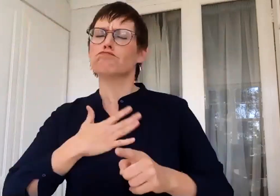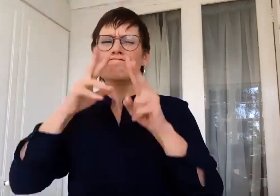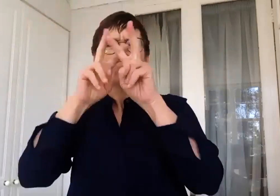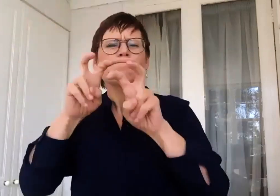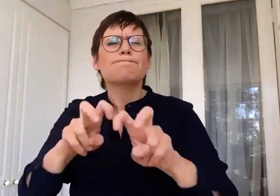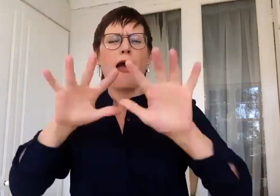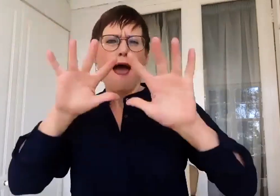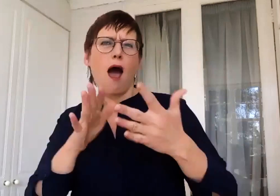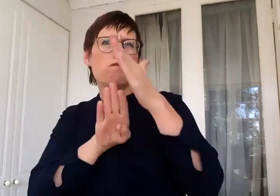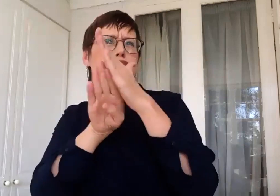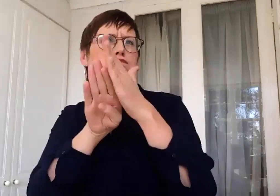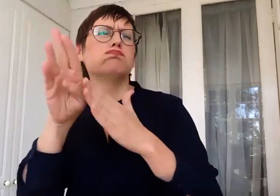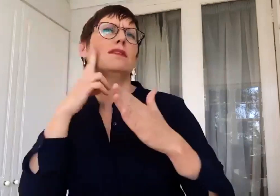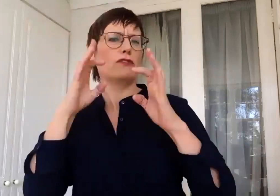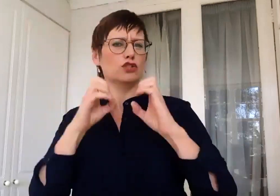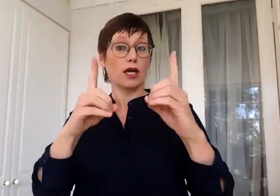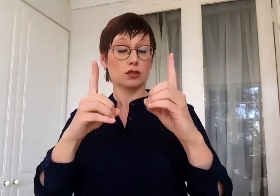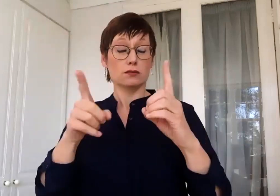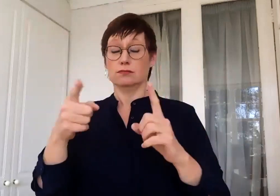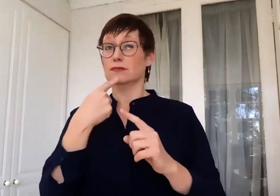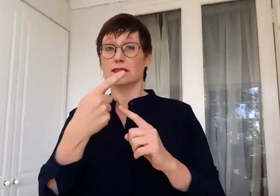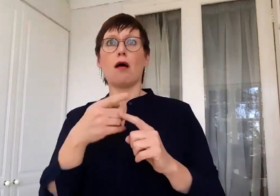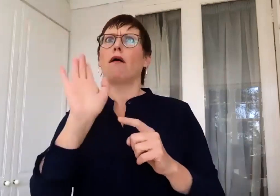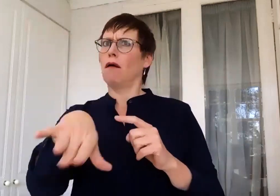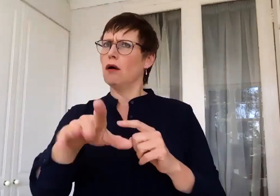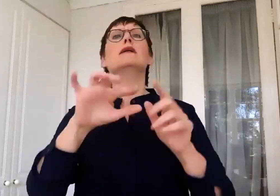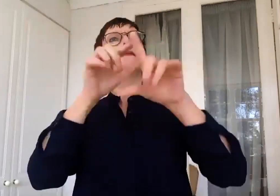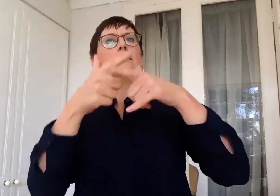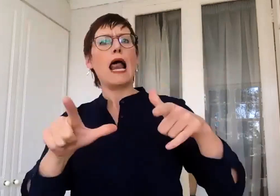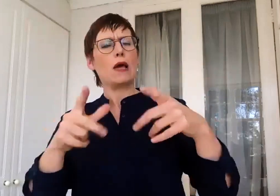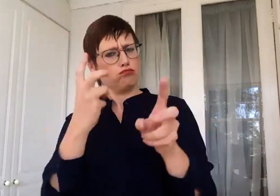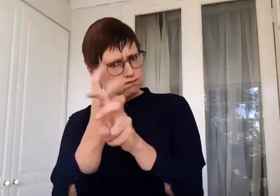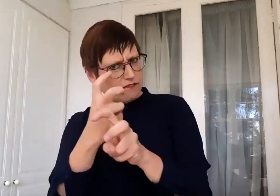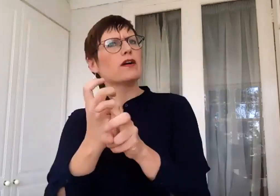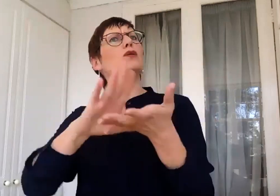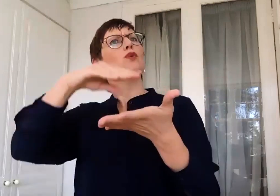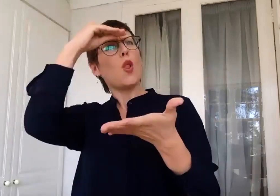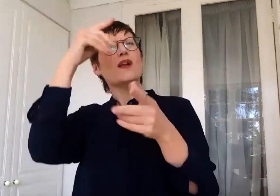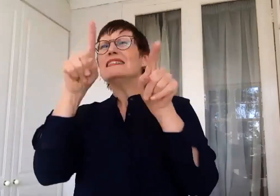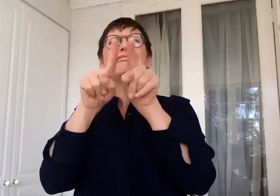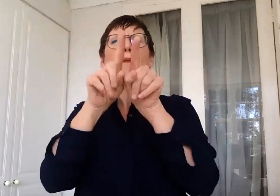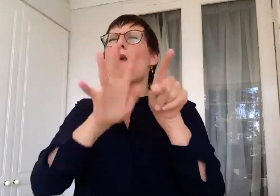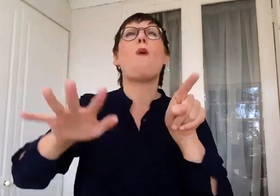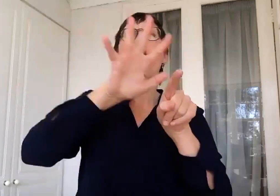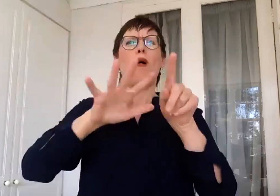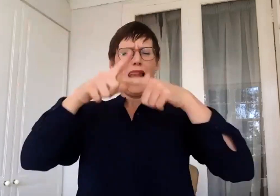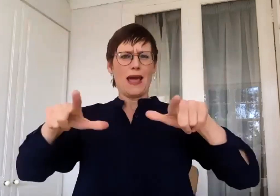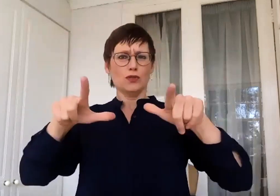Learning sign language is as difficult as any other language to master. It is the use of facial expressions, body language and non